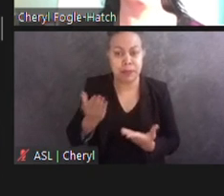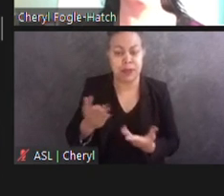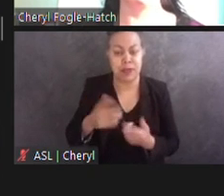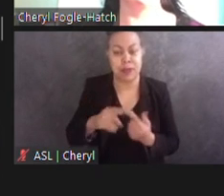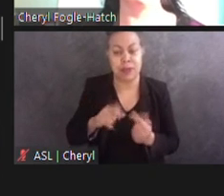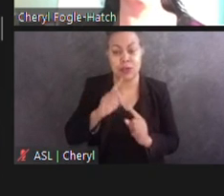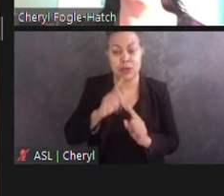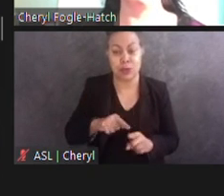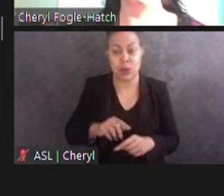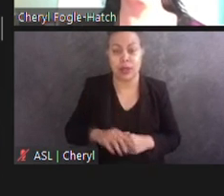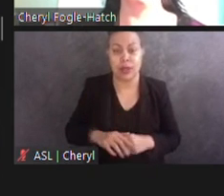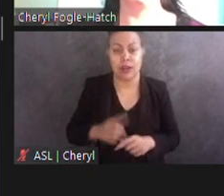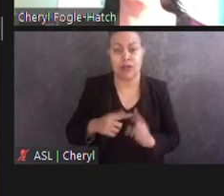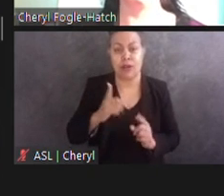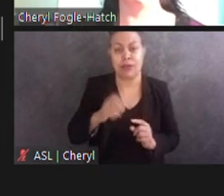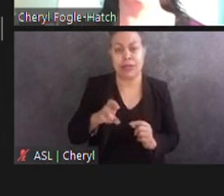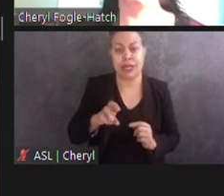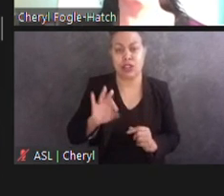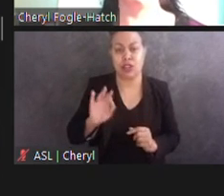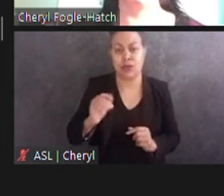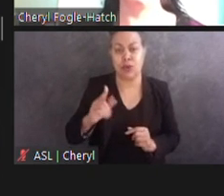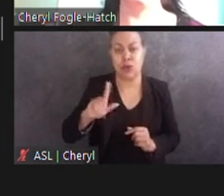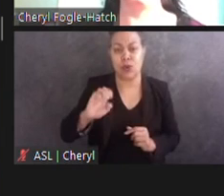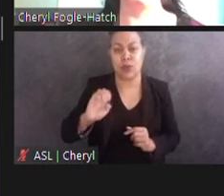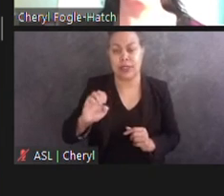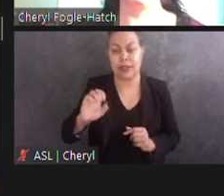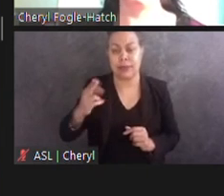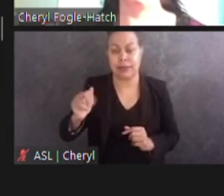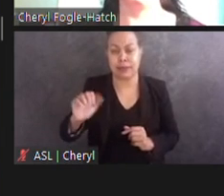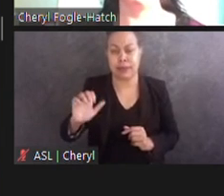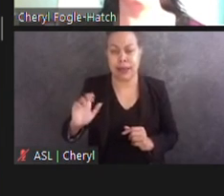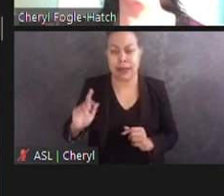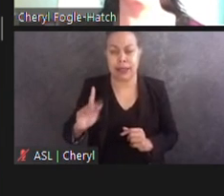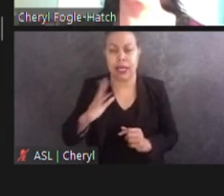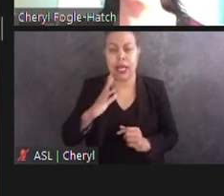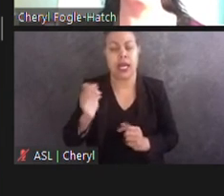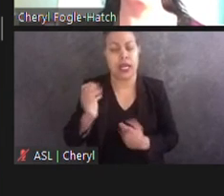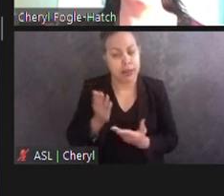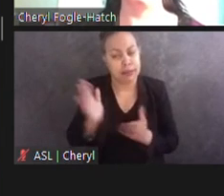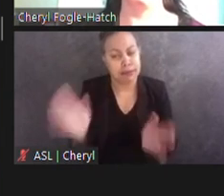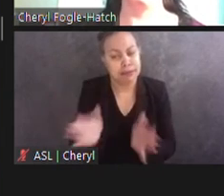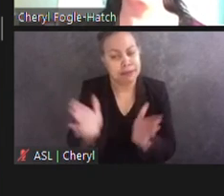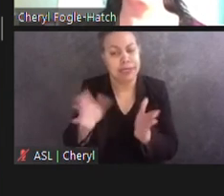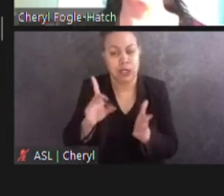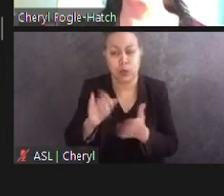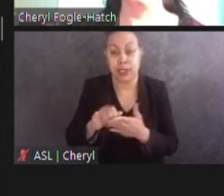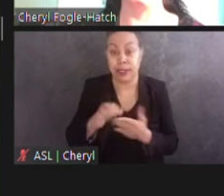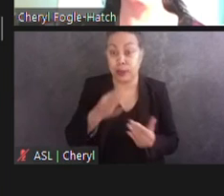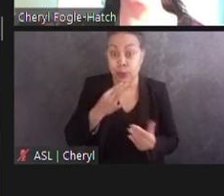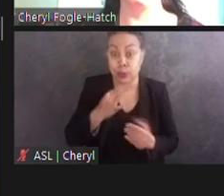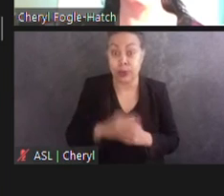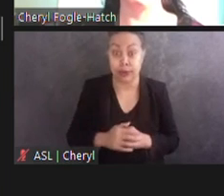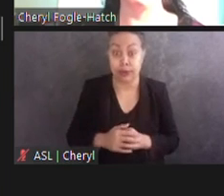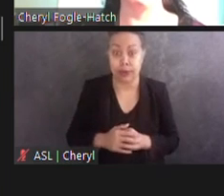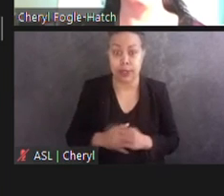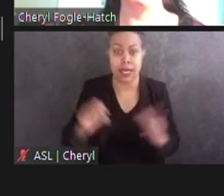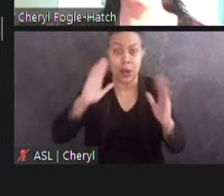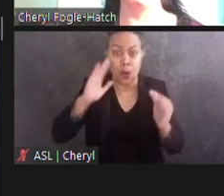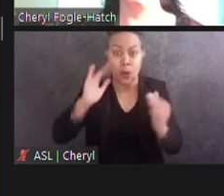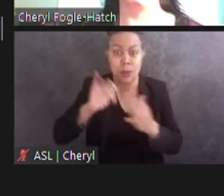and I would urge them to do it soon. In fact, I hope that the National Park Service would include